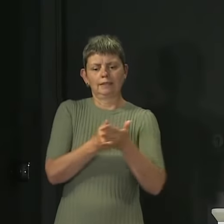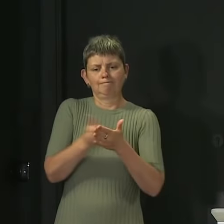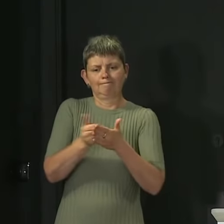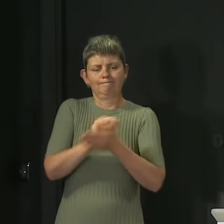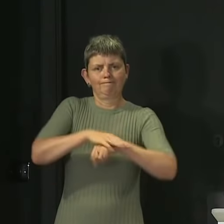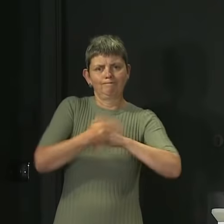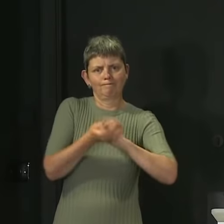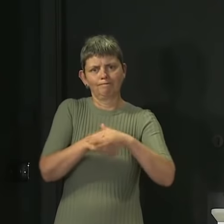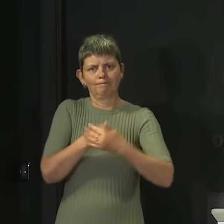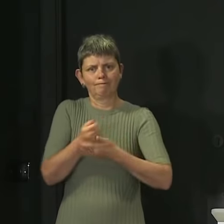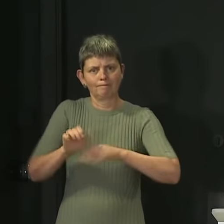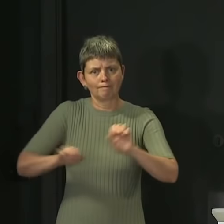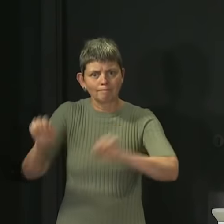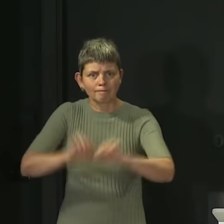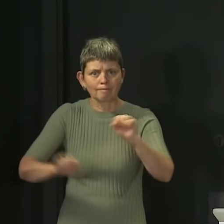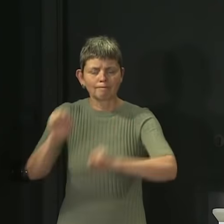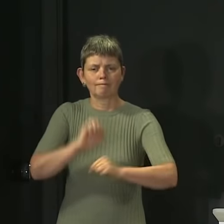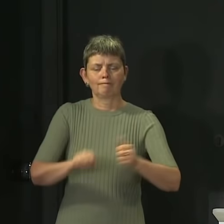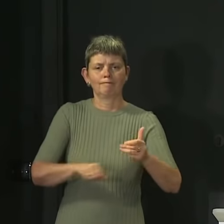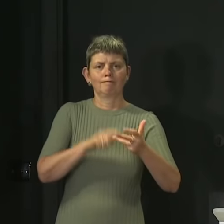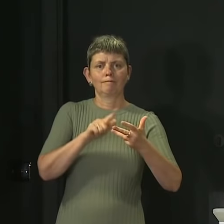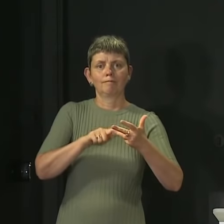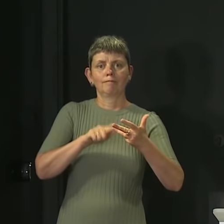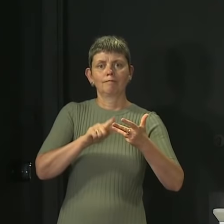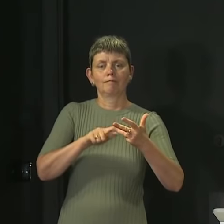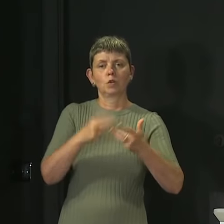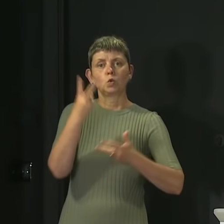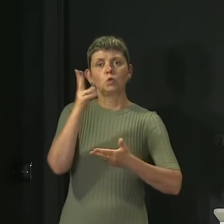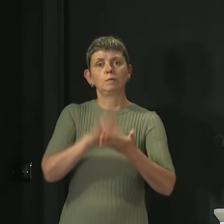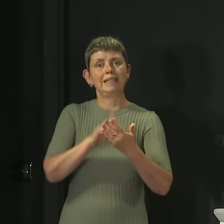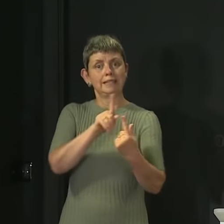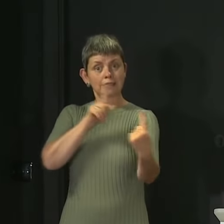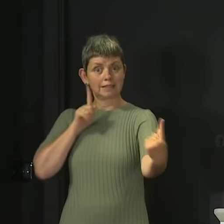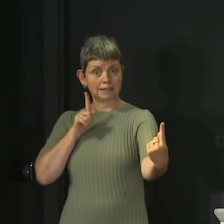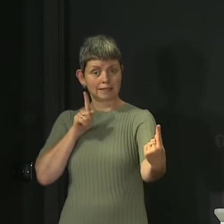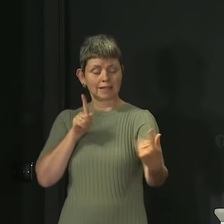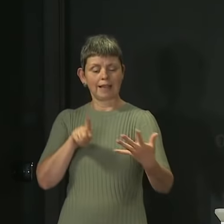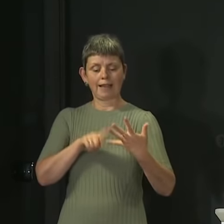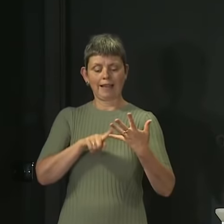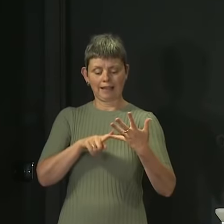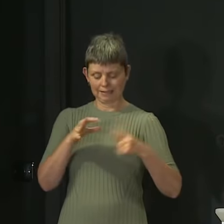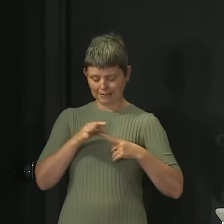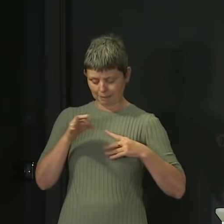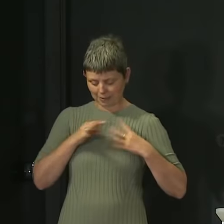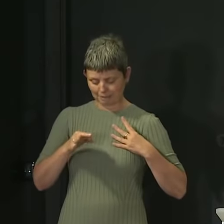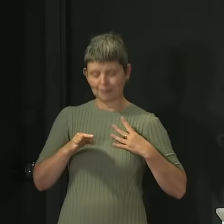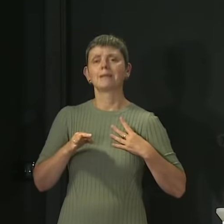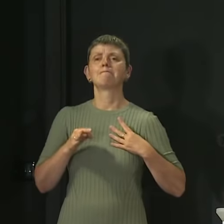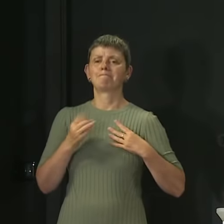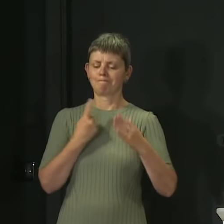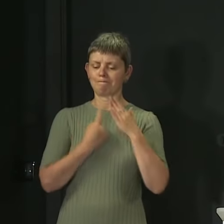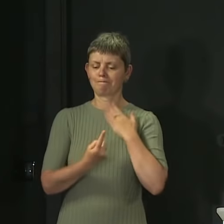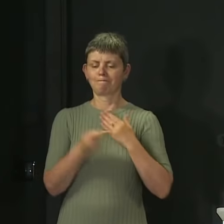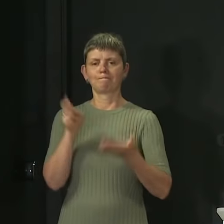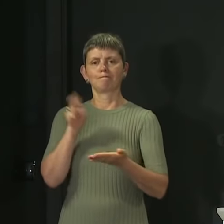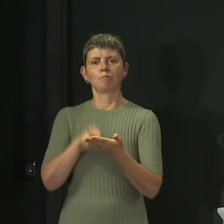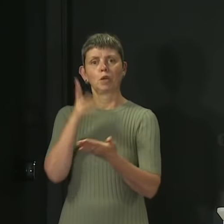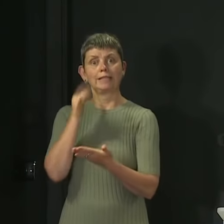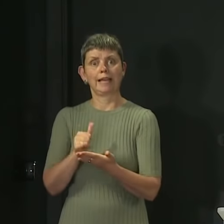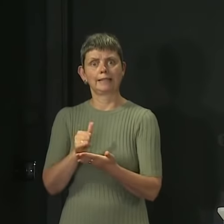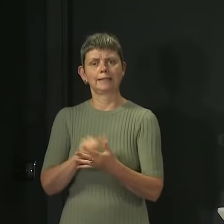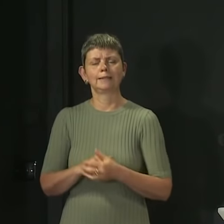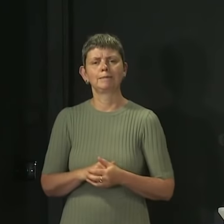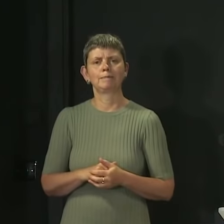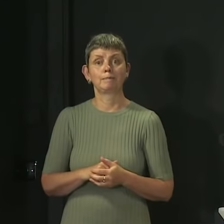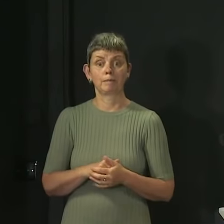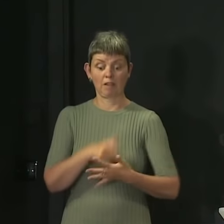regularly. Two metres distancing is the default rule and self-isolate and book a test if you have any of the symptoms of COVID. If we all